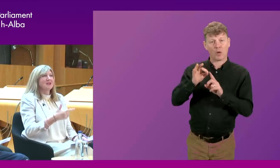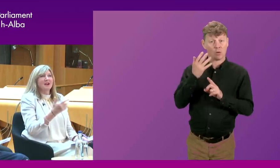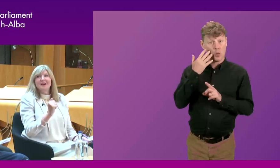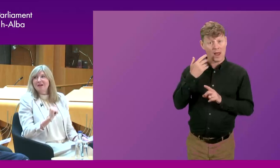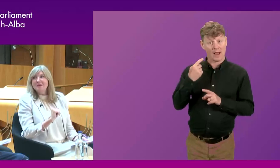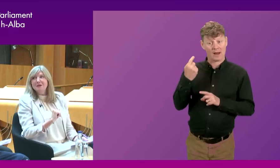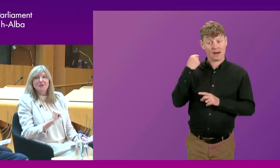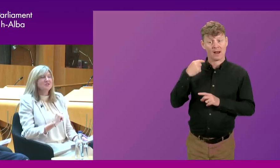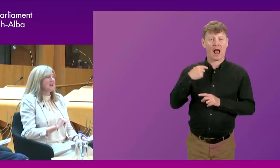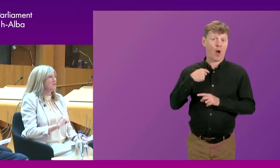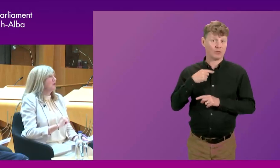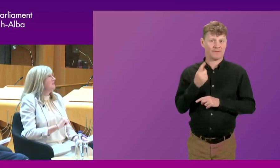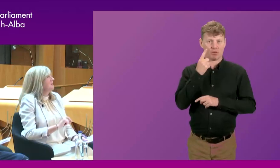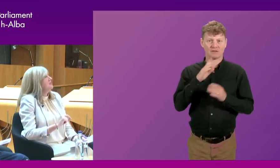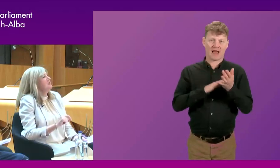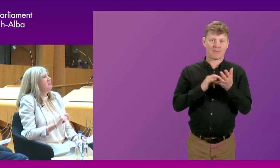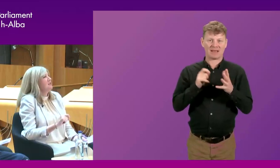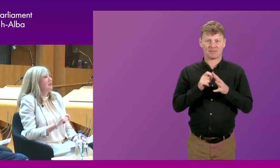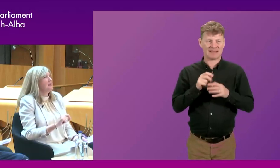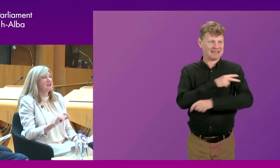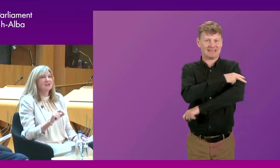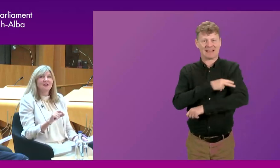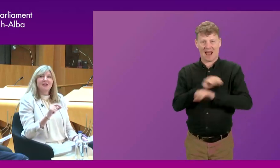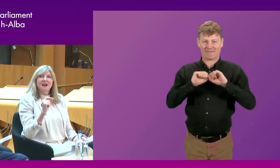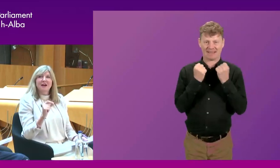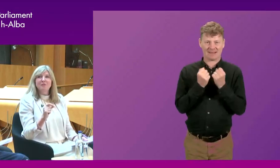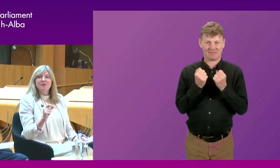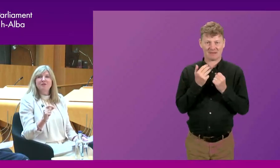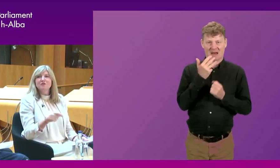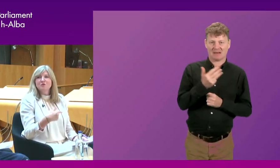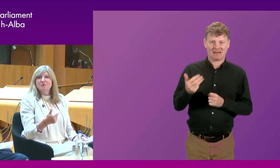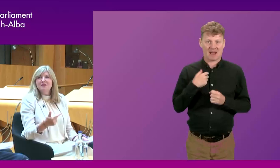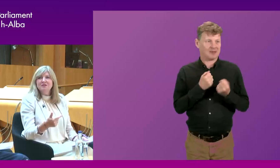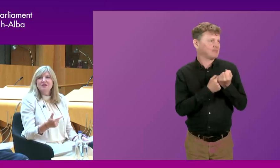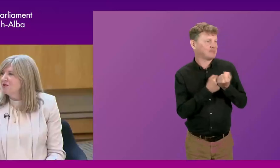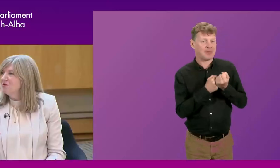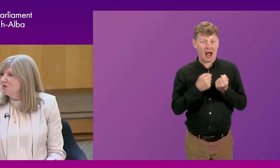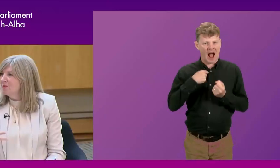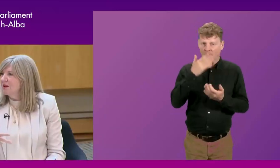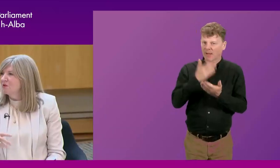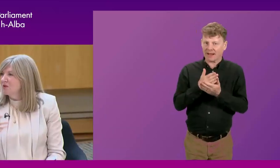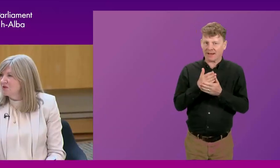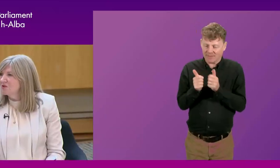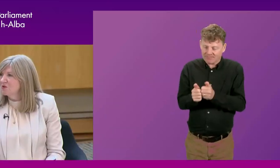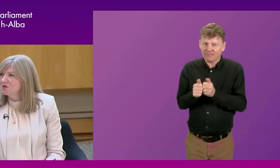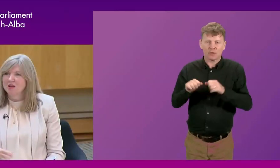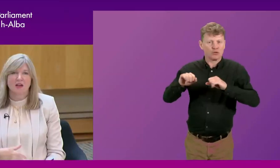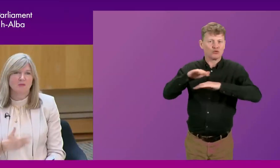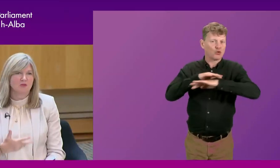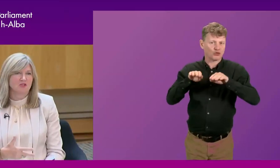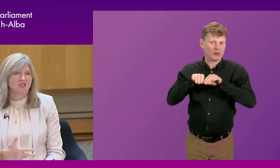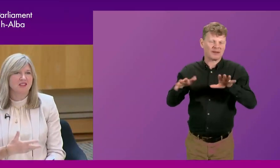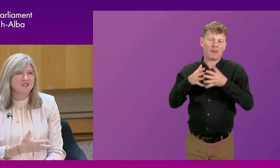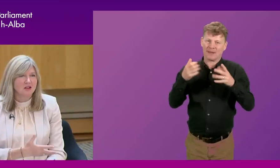an MSP staffer in 1999. And I believe that social media has had a huge impact on our discourse